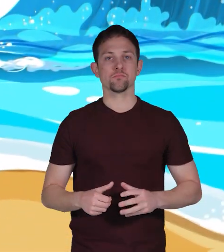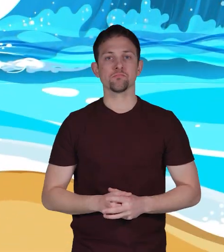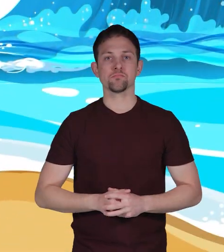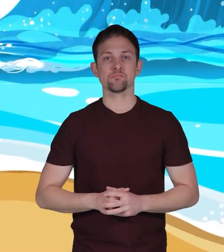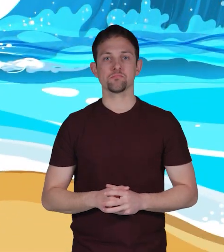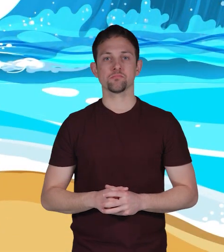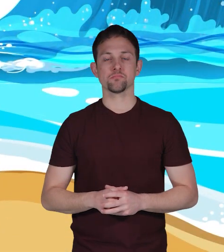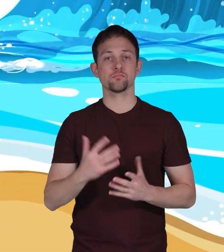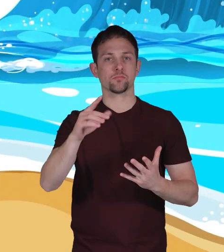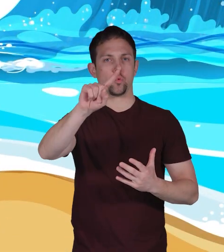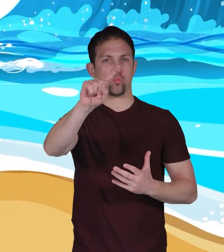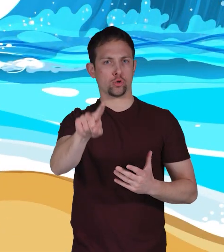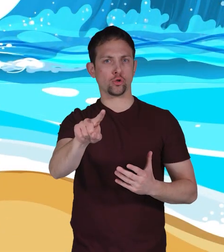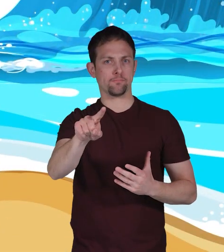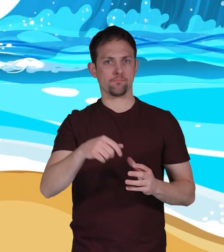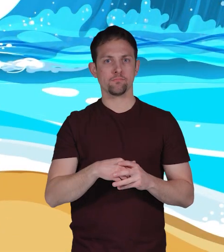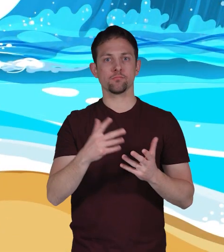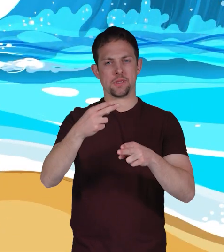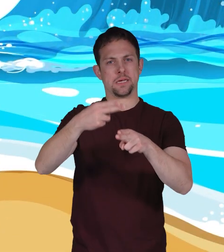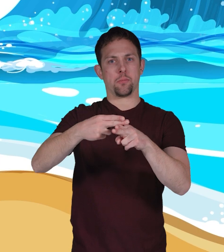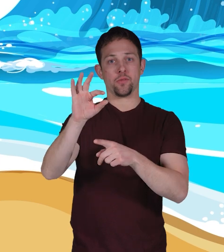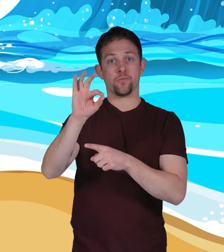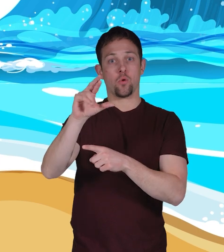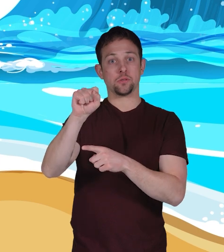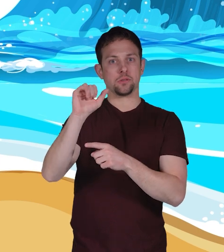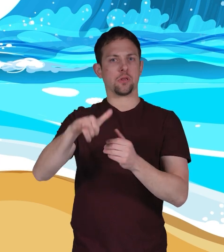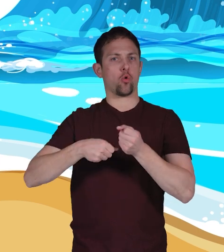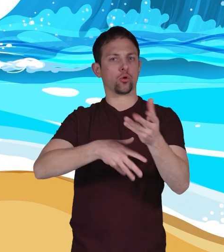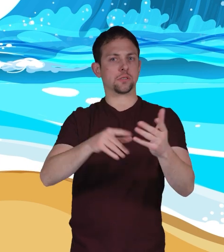Question. Name the forces that cause tsunamis.